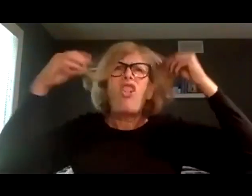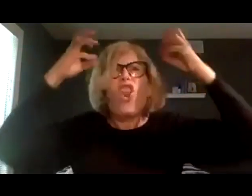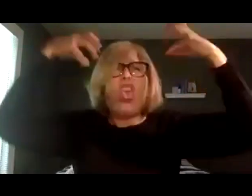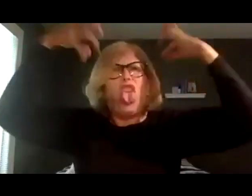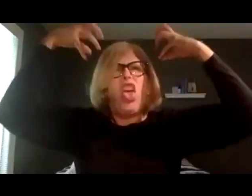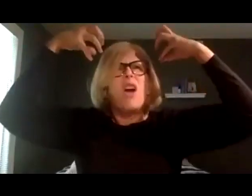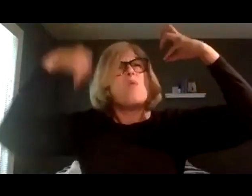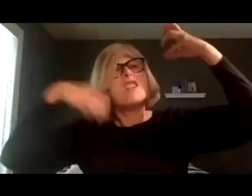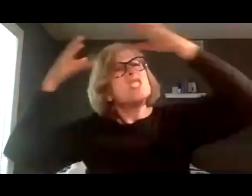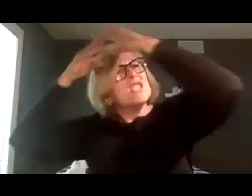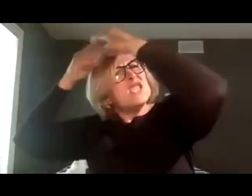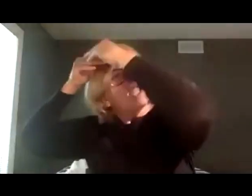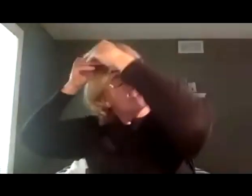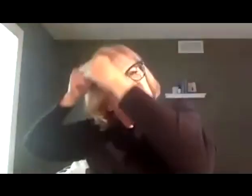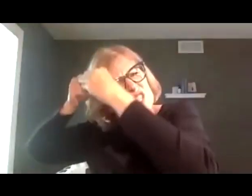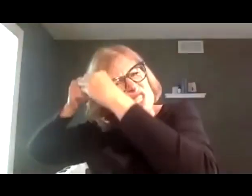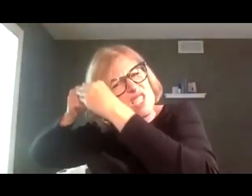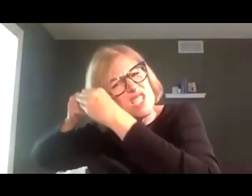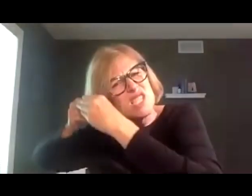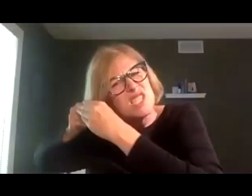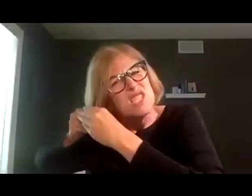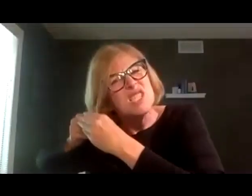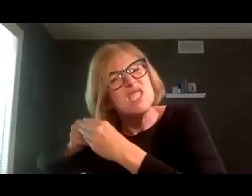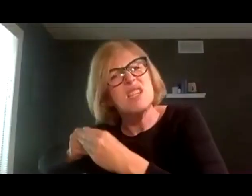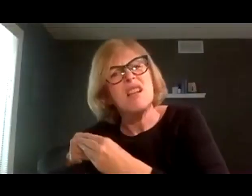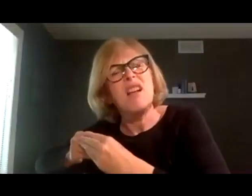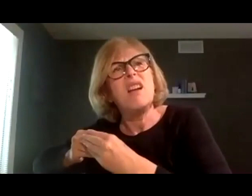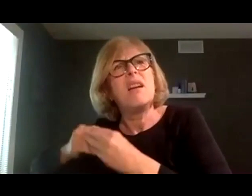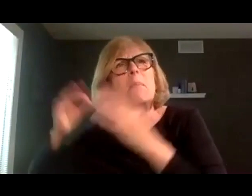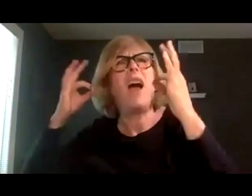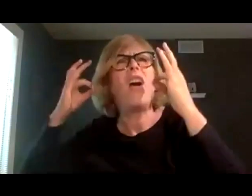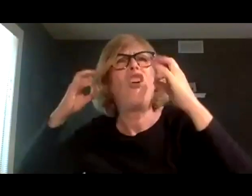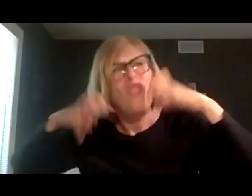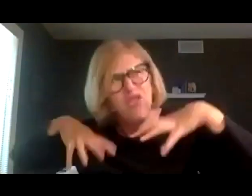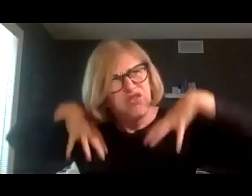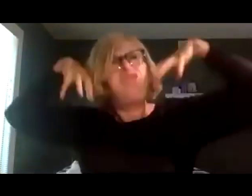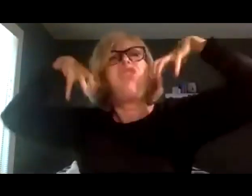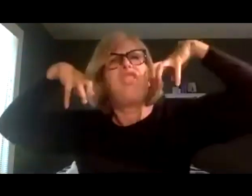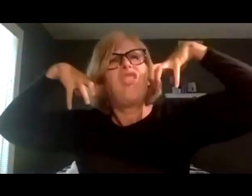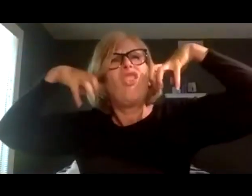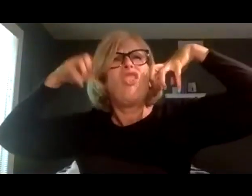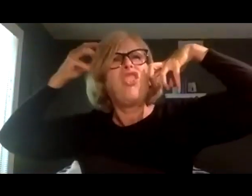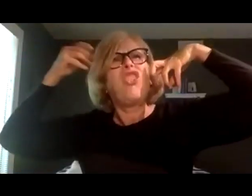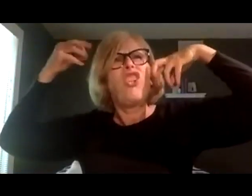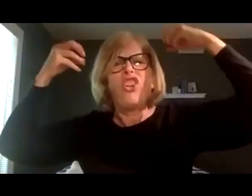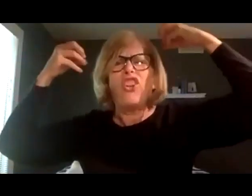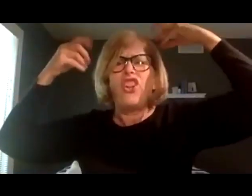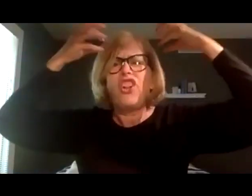I really want straight hair but mine's curly Q